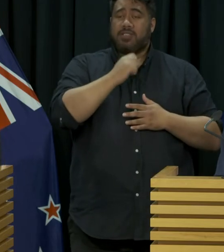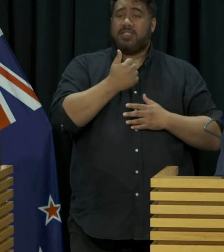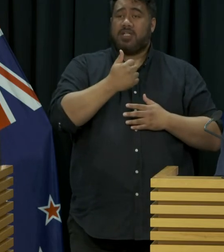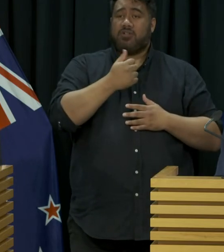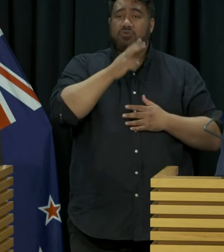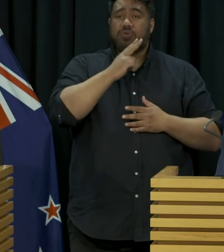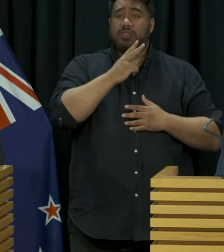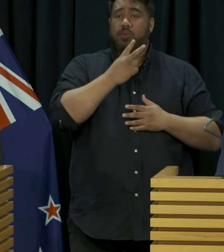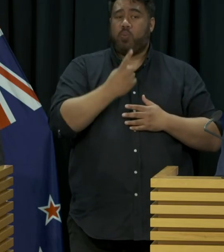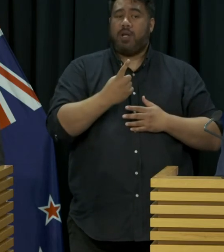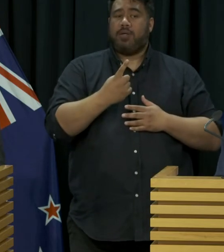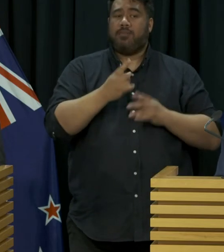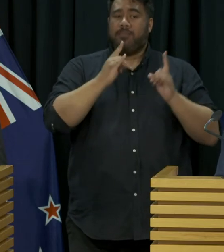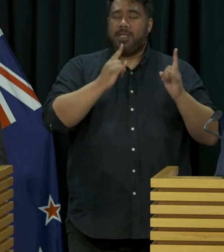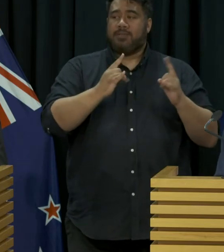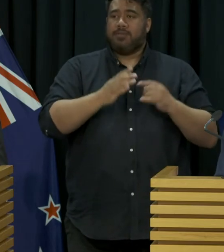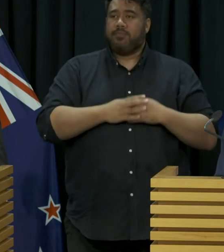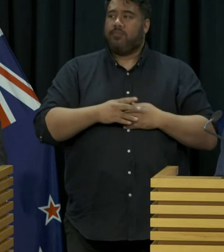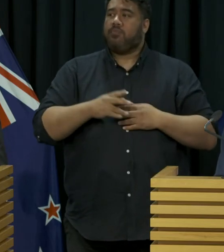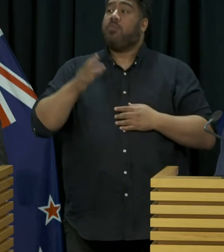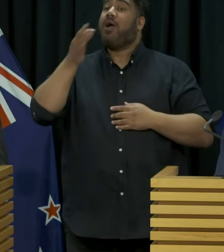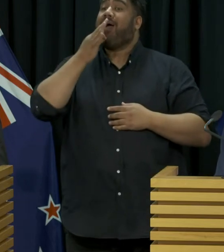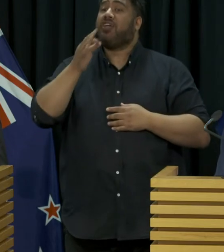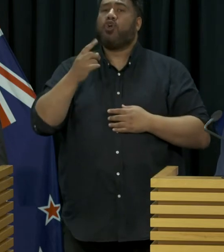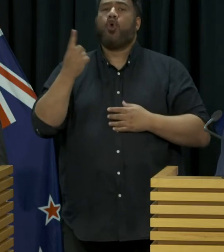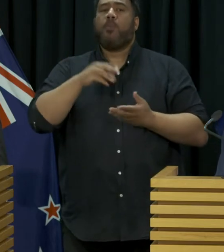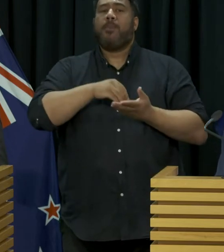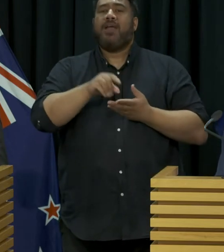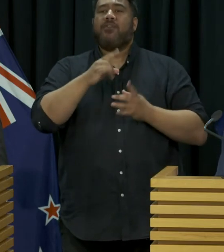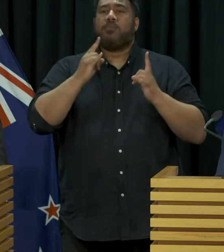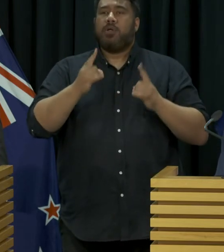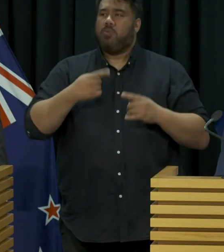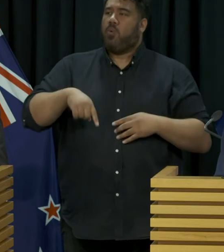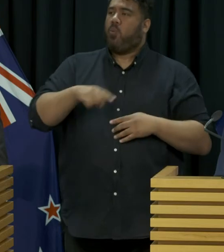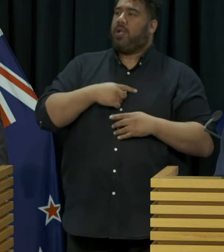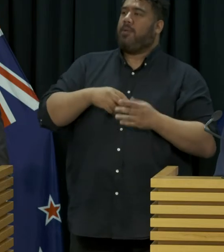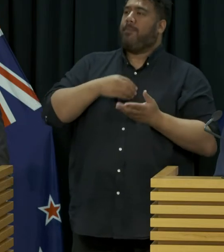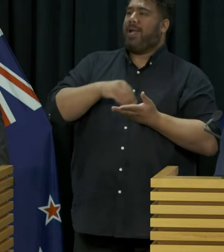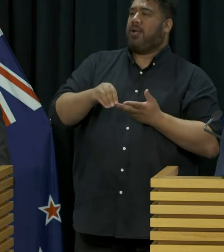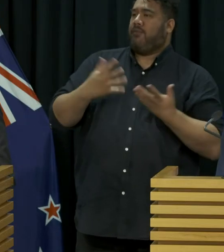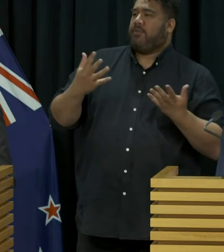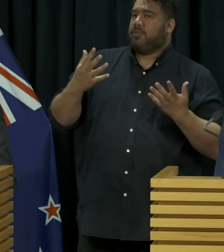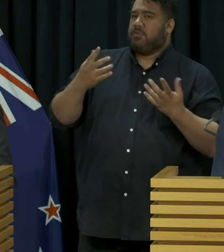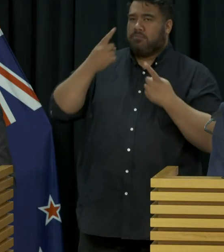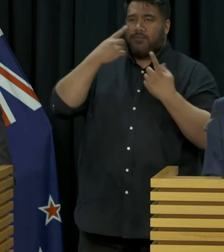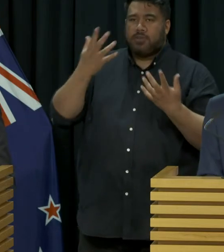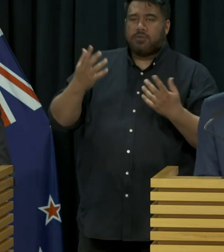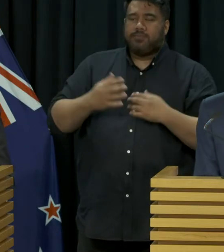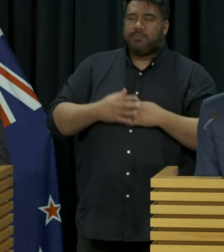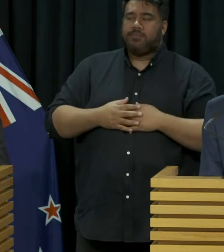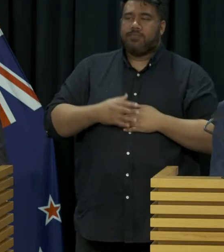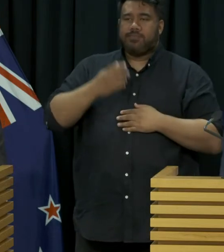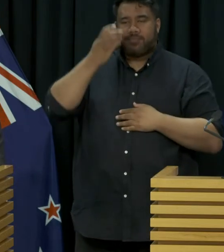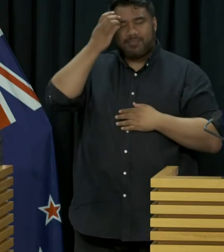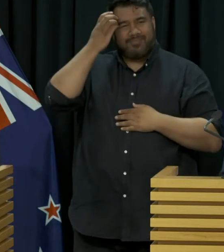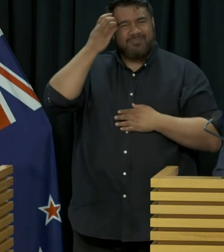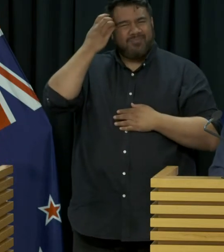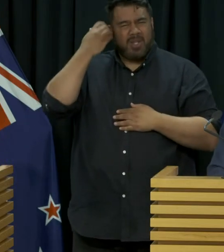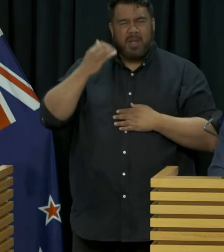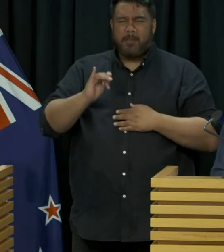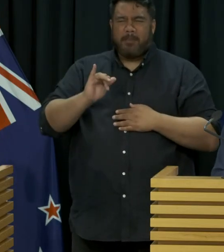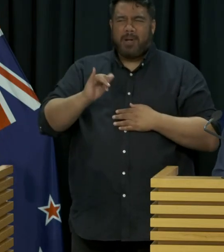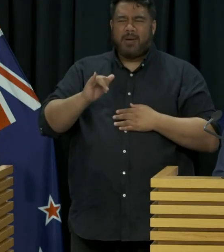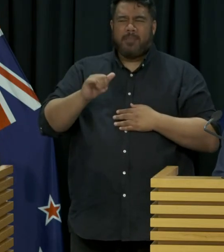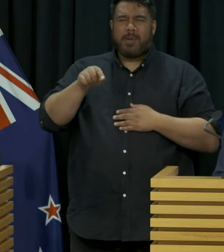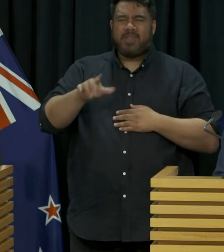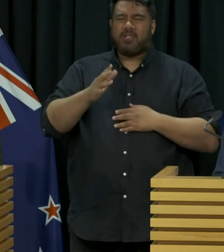paying for those beds? We are, obviously, but bear in mind that that doesn't necessarily tell the full picture.